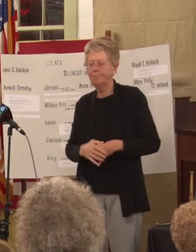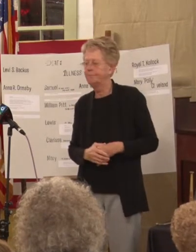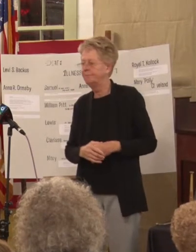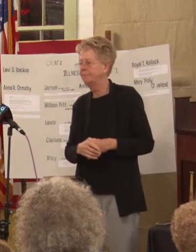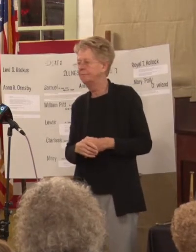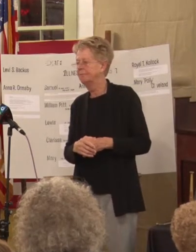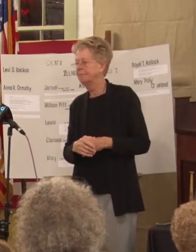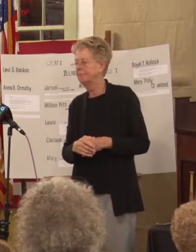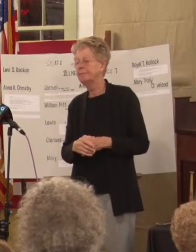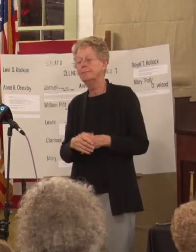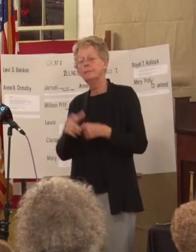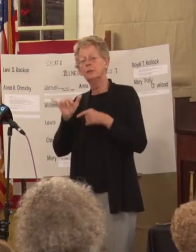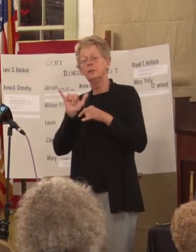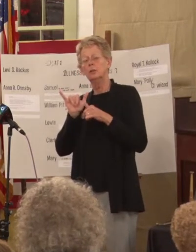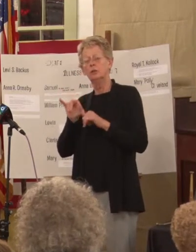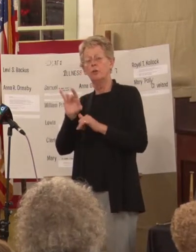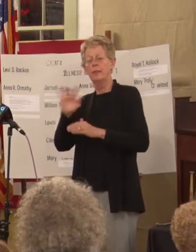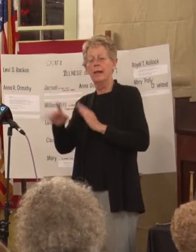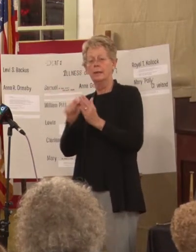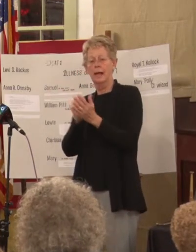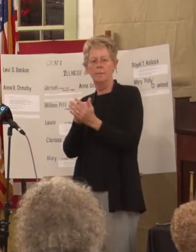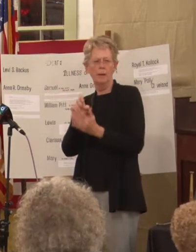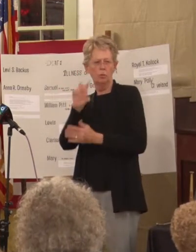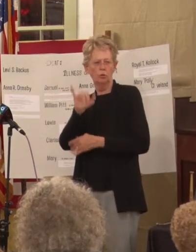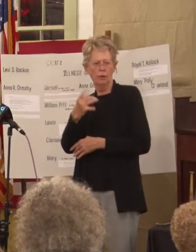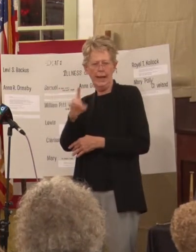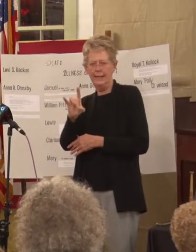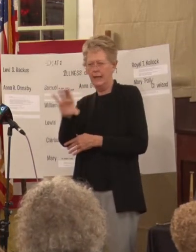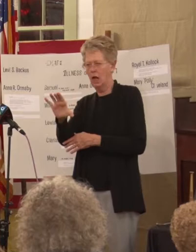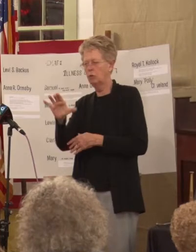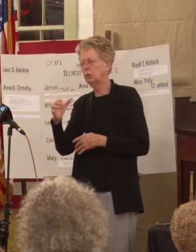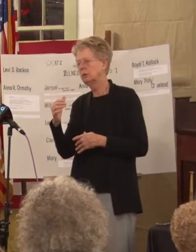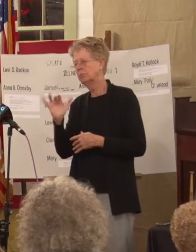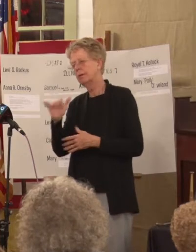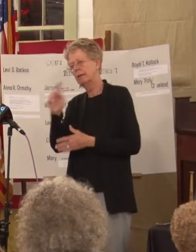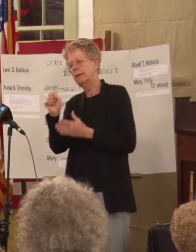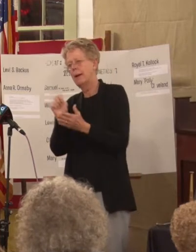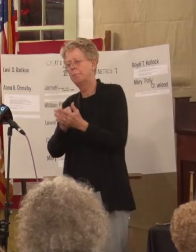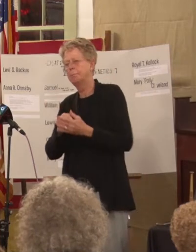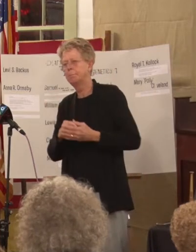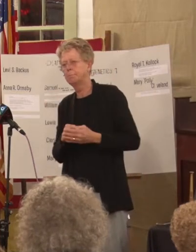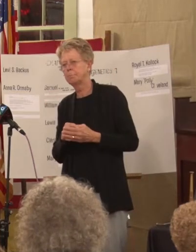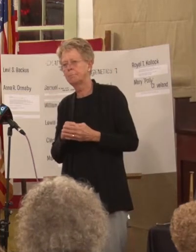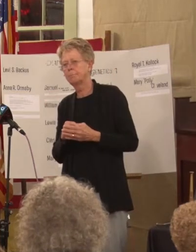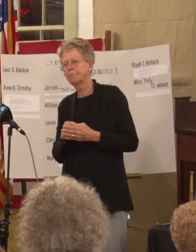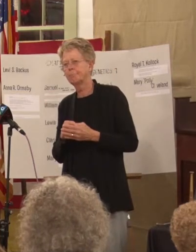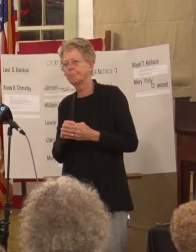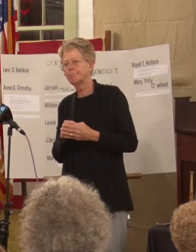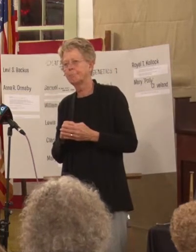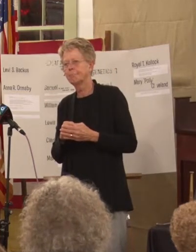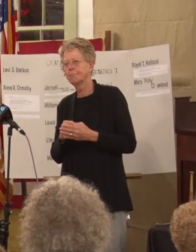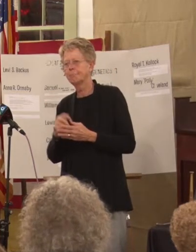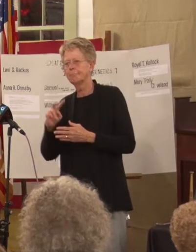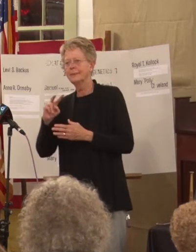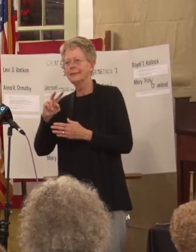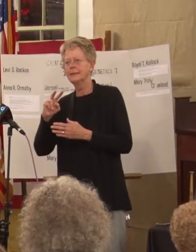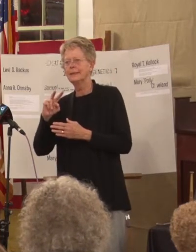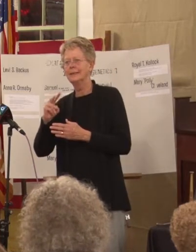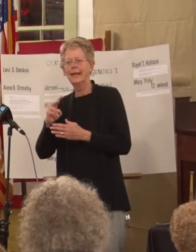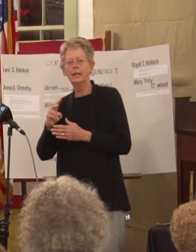During that time period in the early 1800s was a time of what they called the Second Great Awakening. It was a